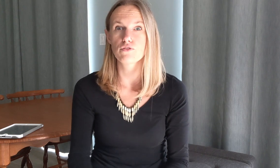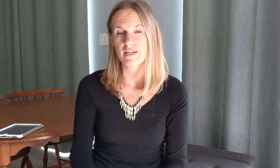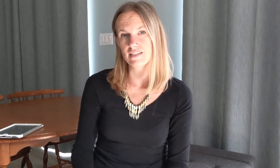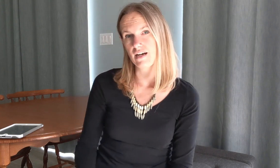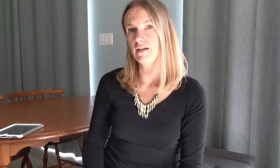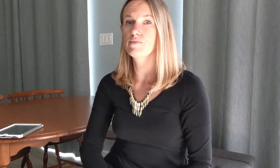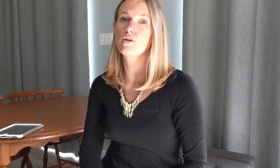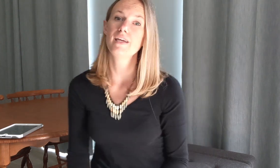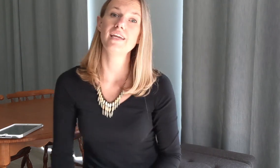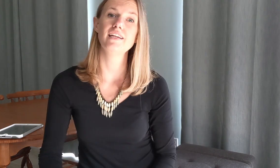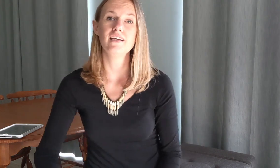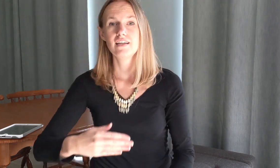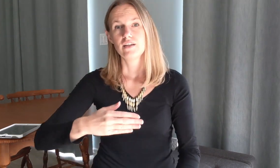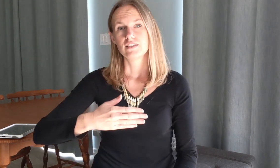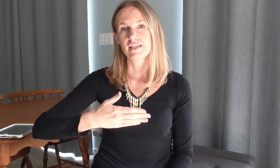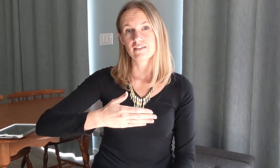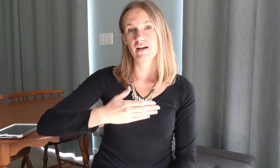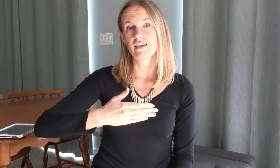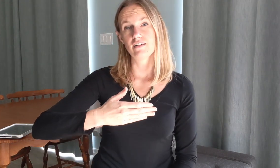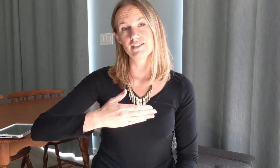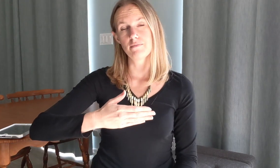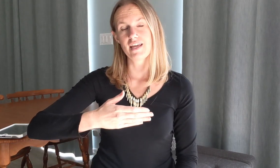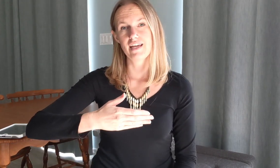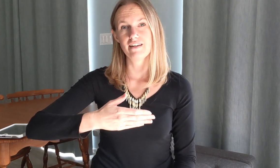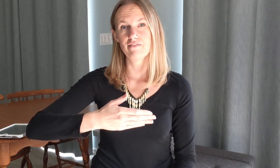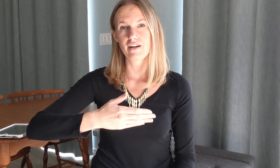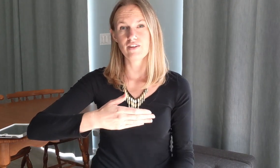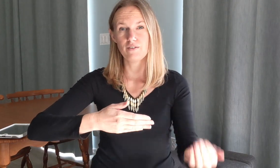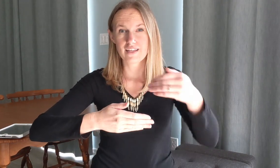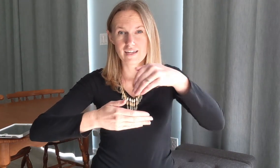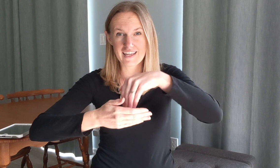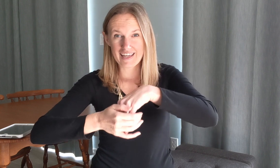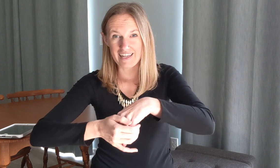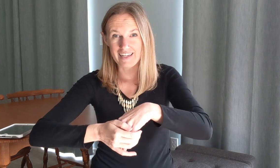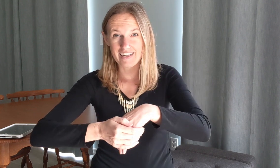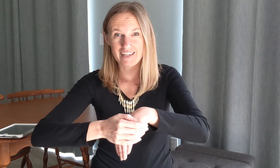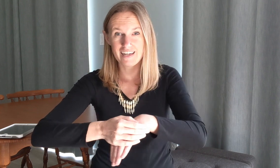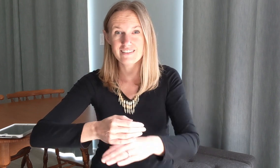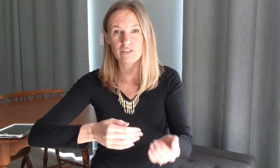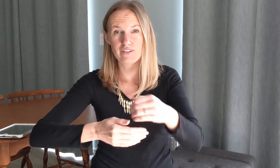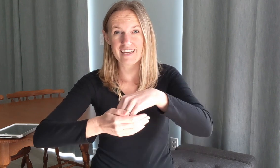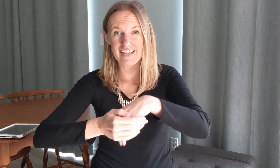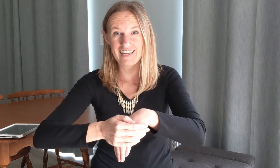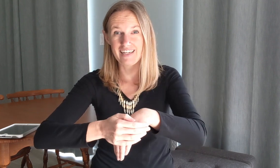three times so in take your non-dominant hand in front of you and then in okay so you're going in